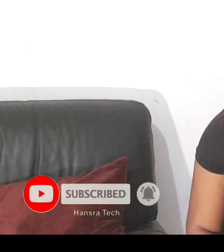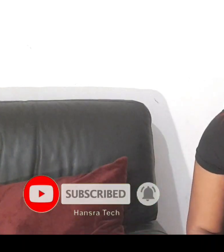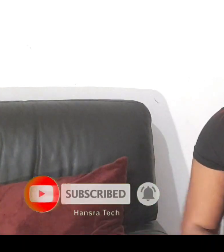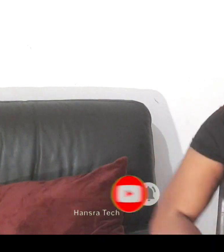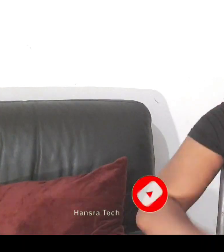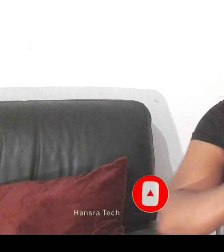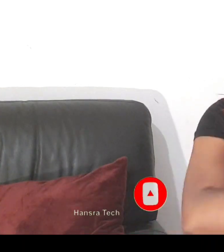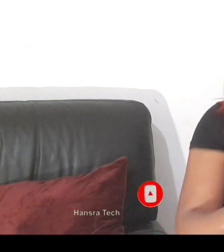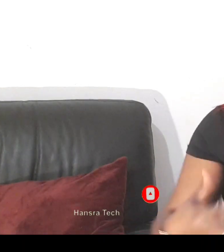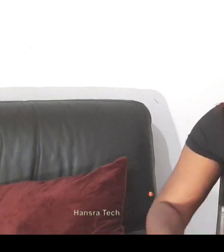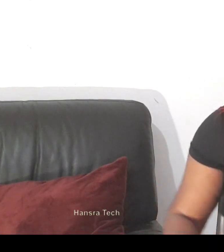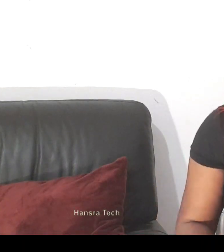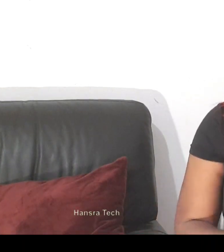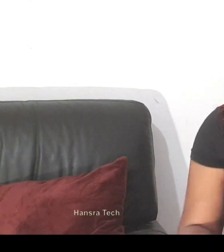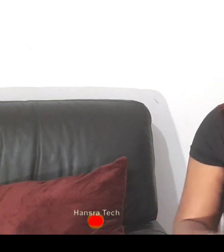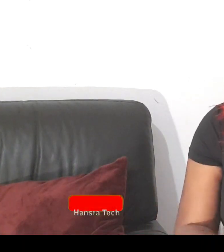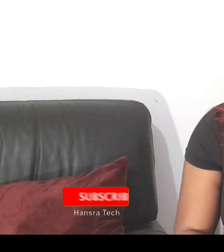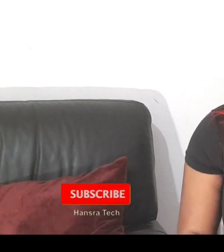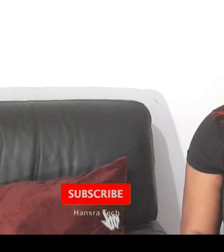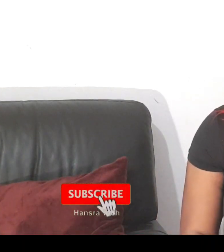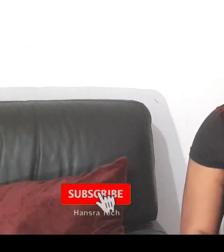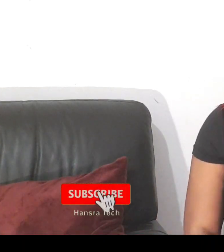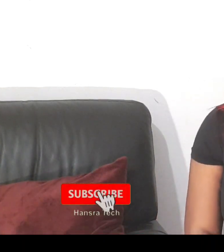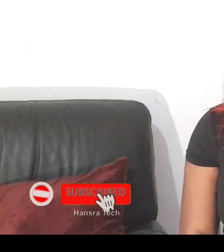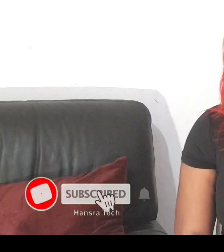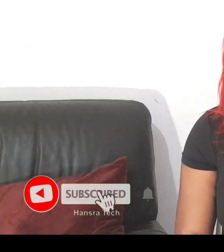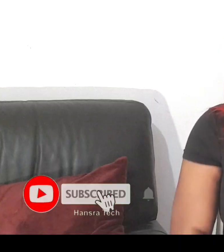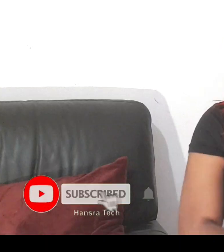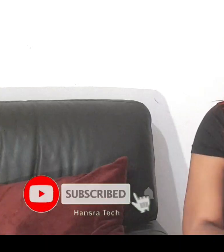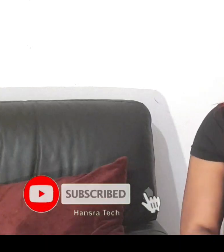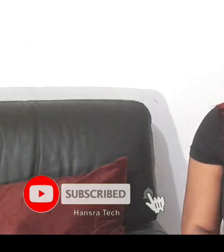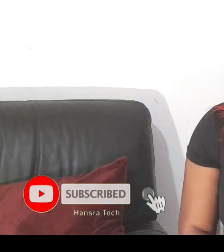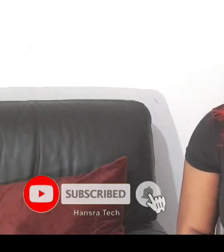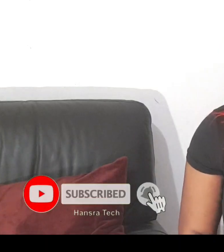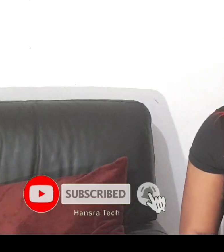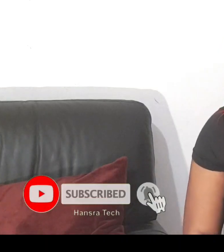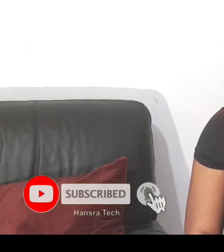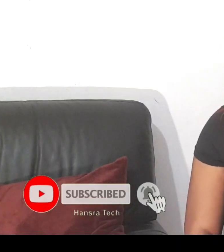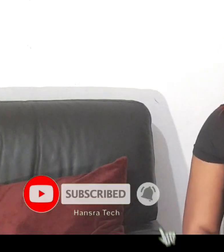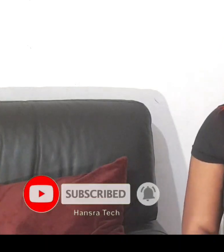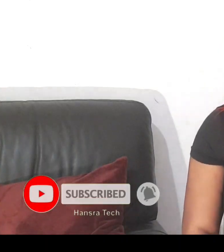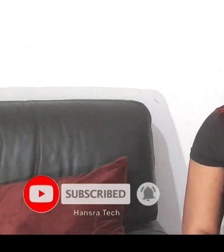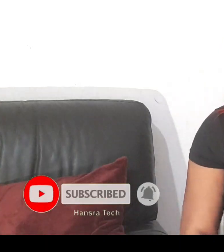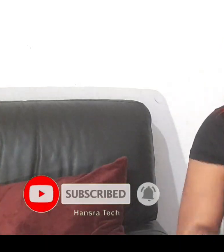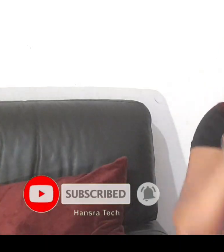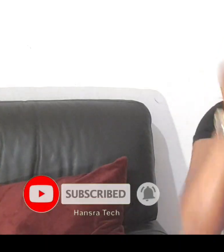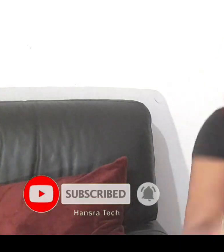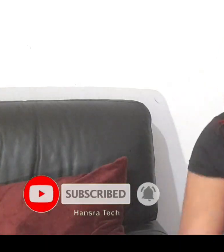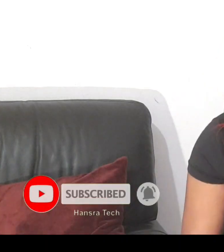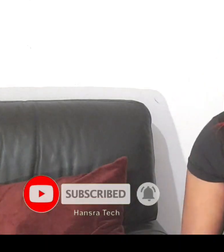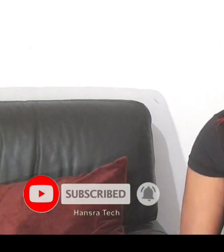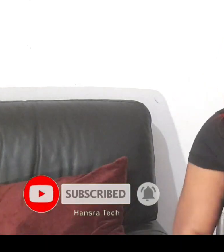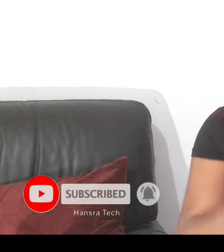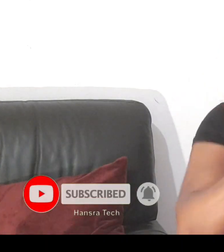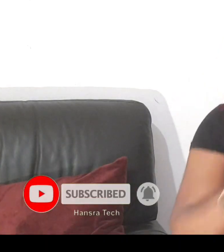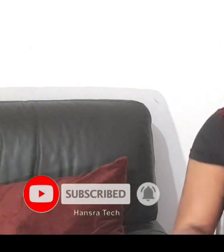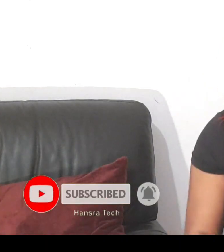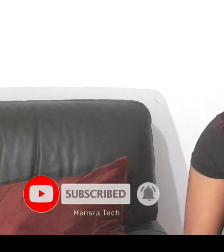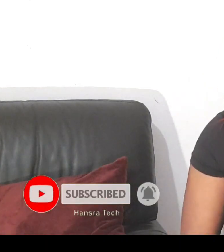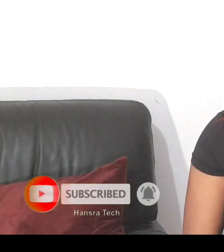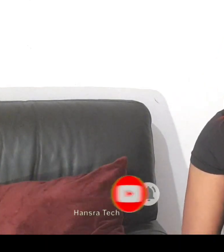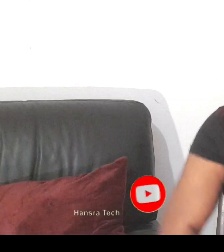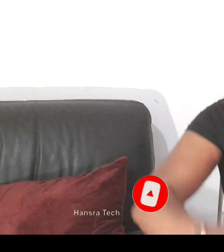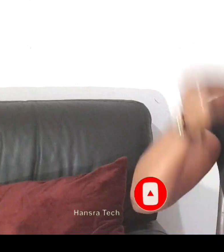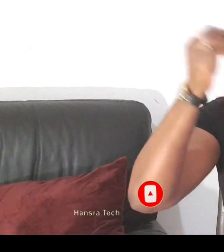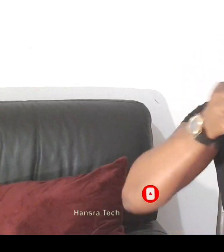something about it and you stay there to tell me that we are great guys we are not great anything okay we are stinging that is our